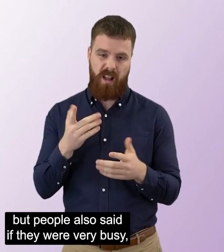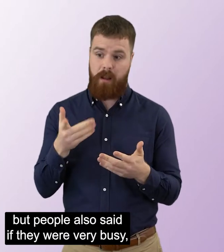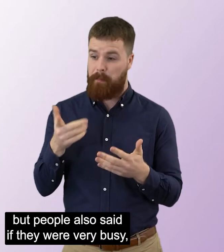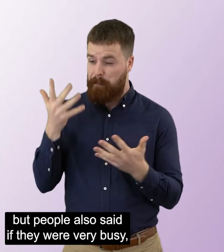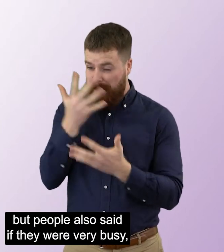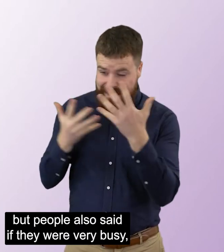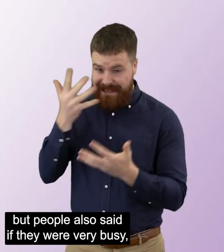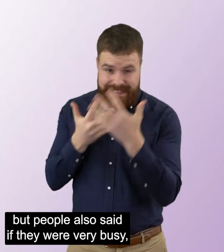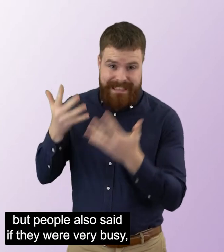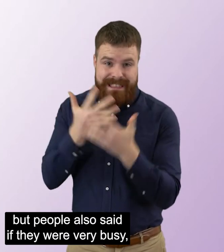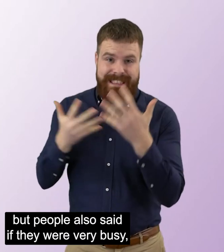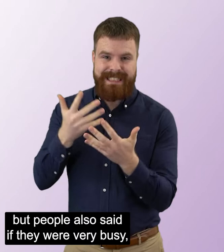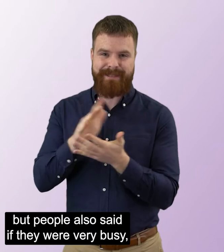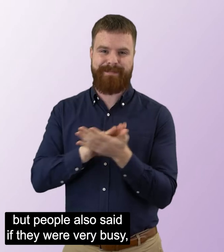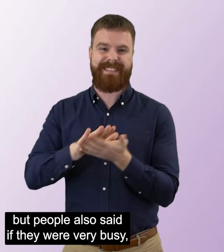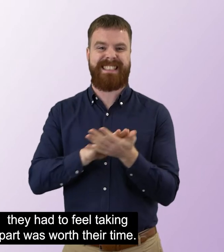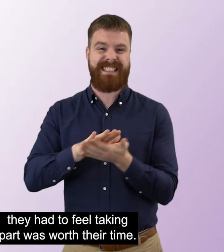they had to feel taking part was worth their time.